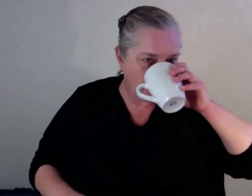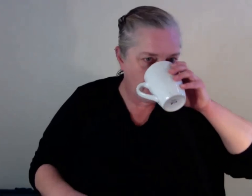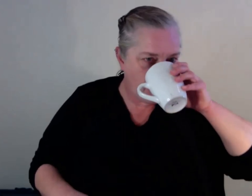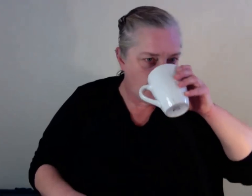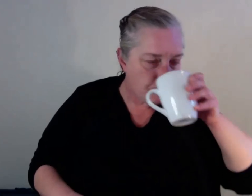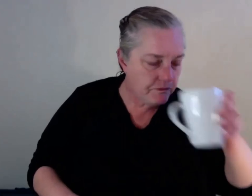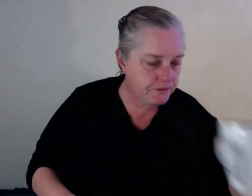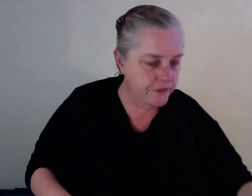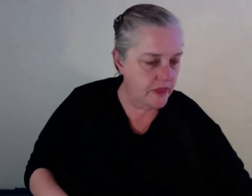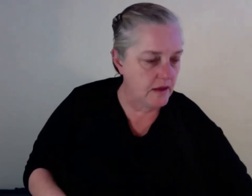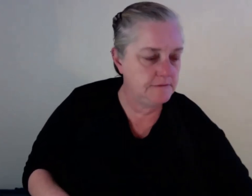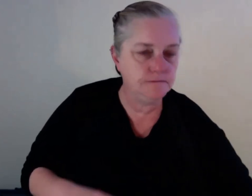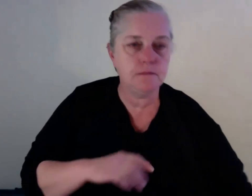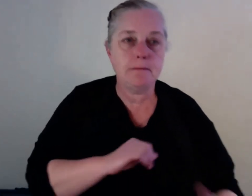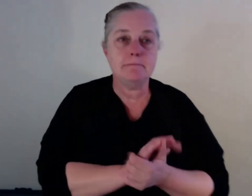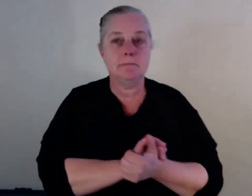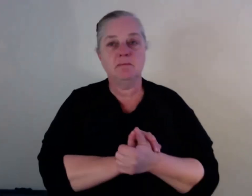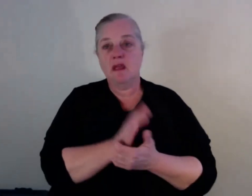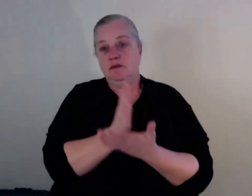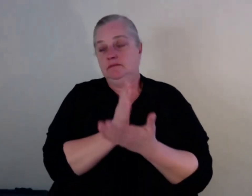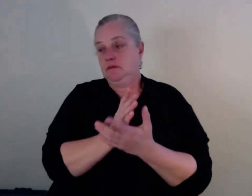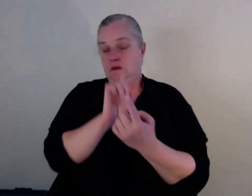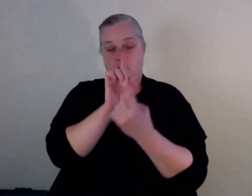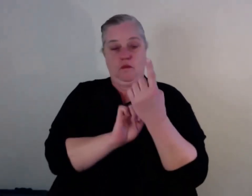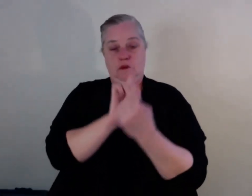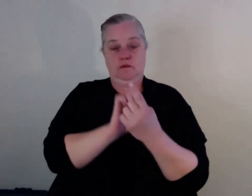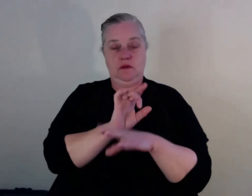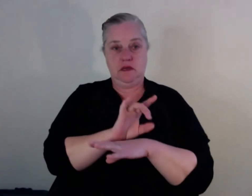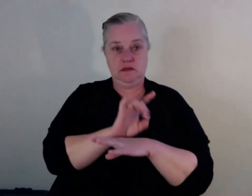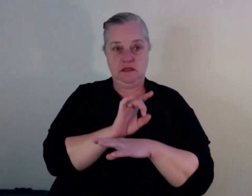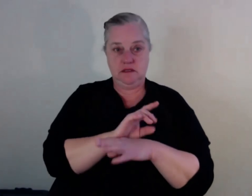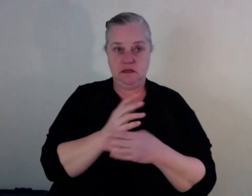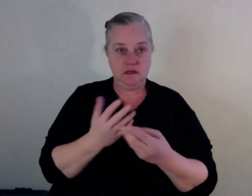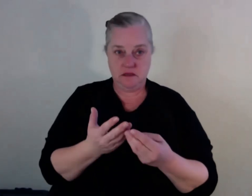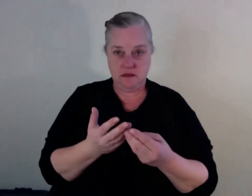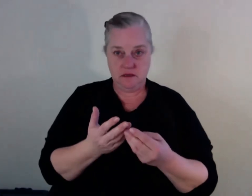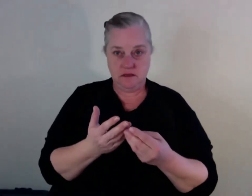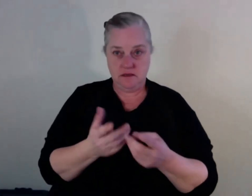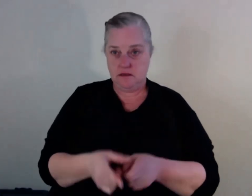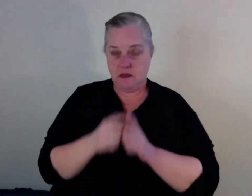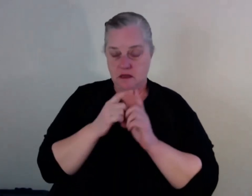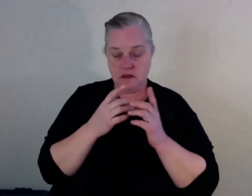way with one-on-one. I'm lucky that I had the best counsellor, Ms. Yelda Latifi, that guided me through everything.